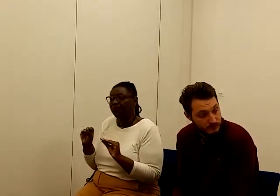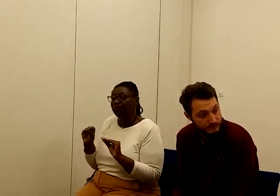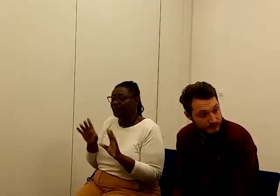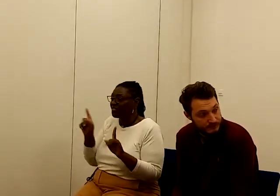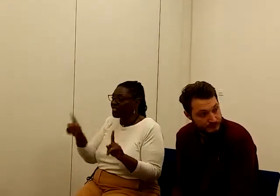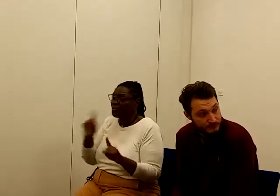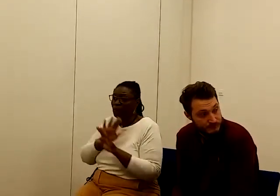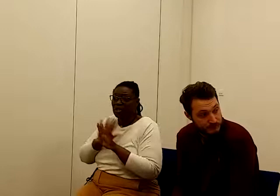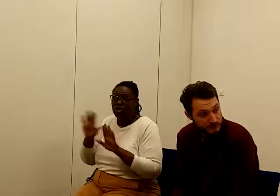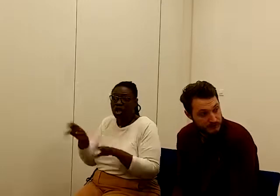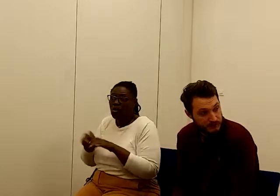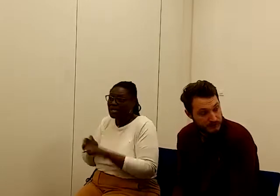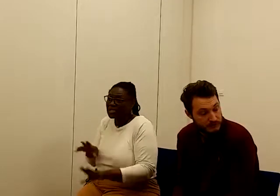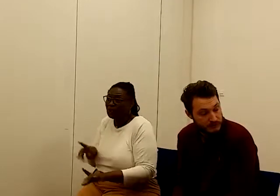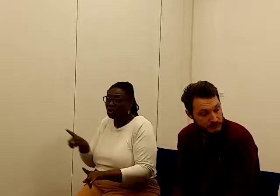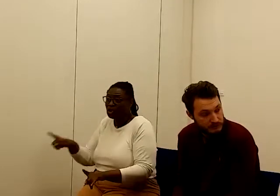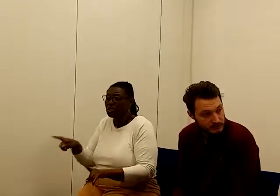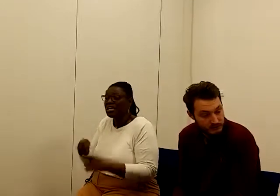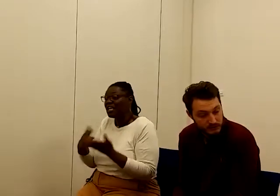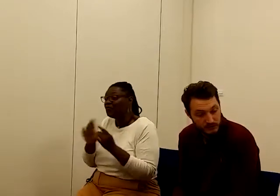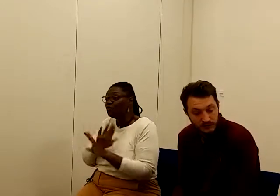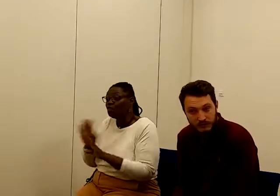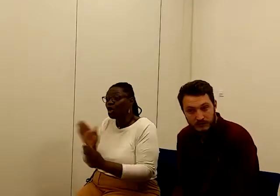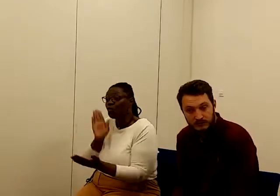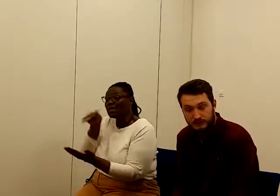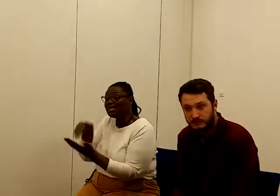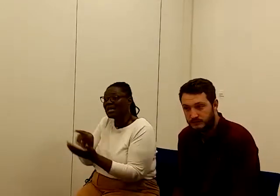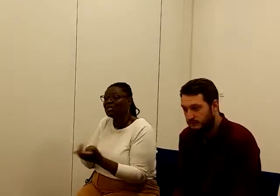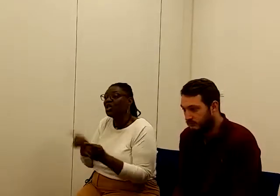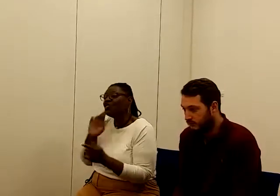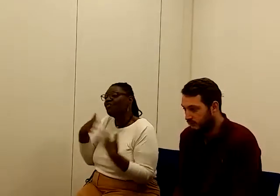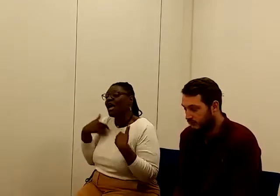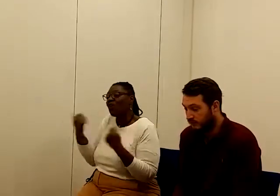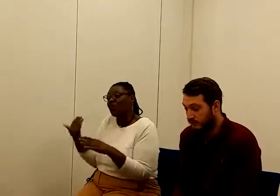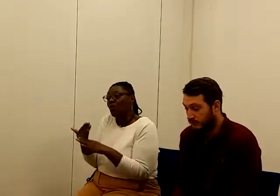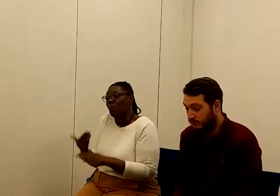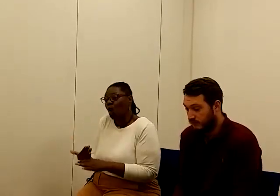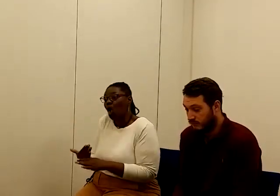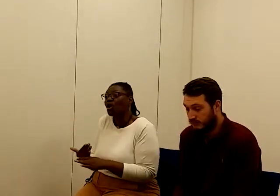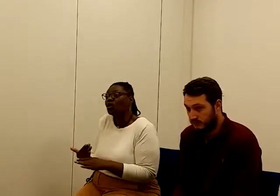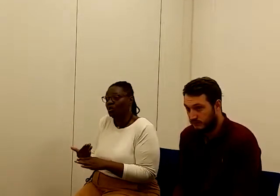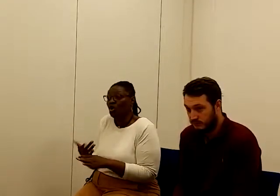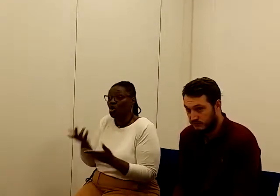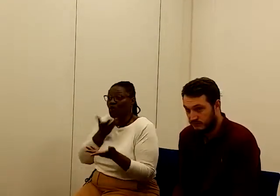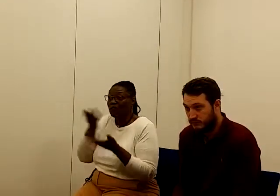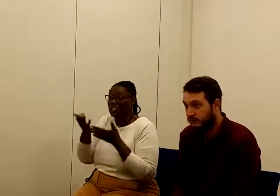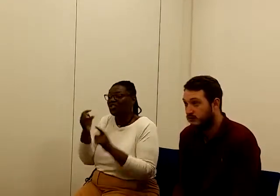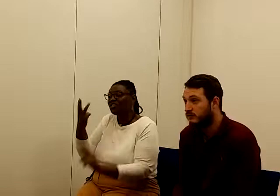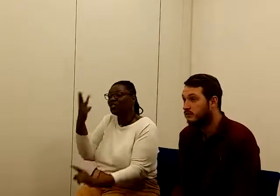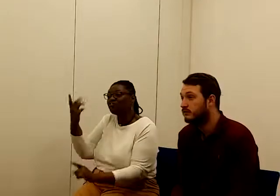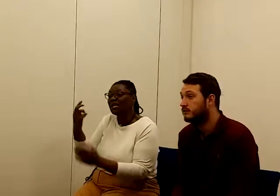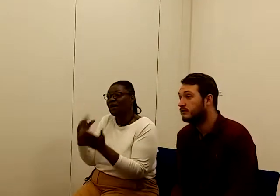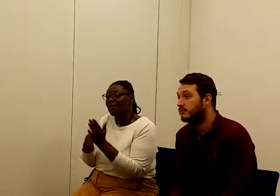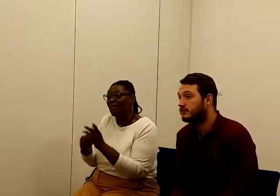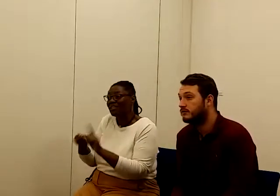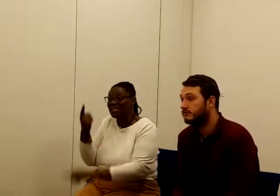no exceptions, and if you don't attend a health and work conversation, it's a three-month sanction. That needs to be